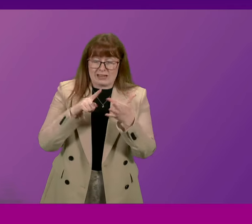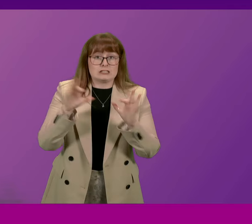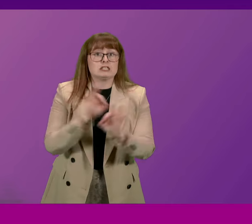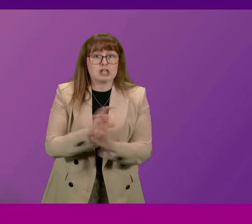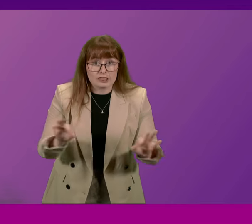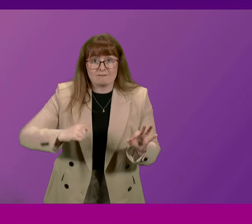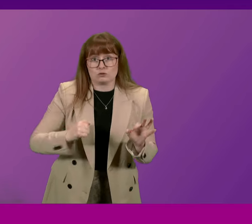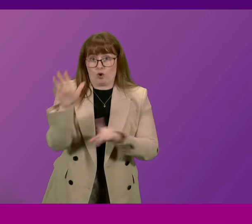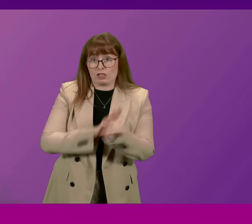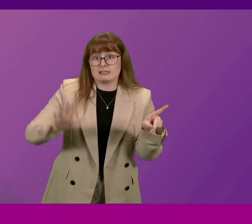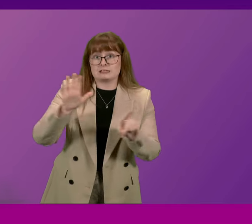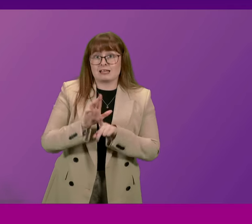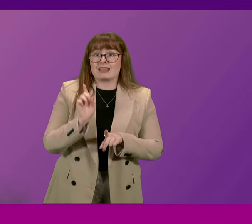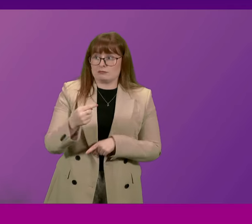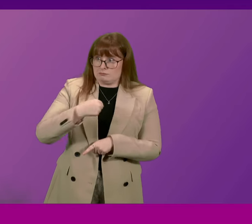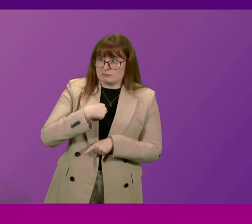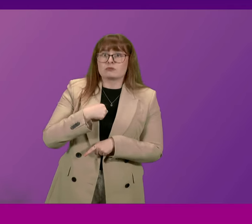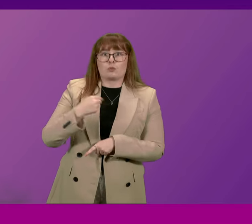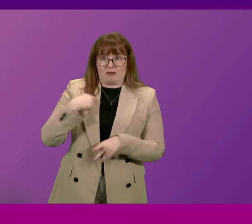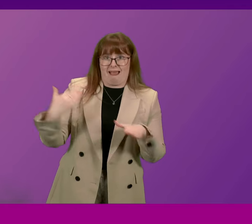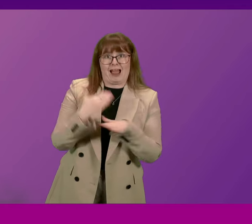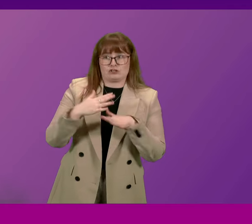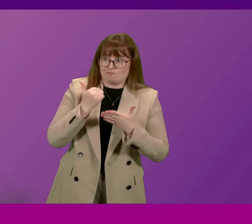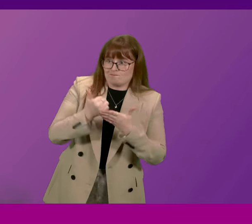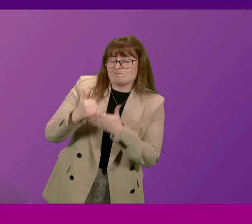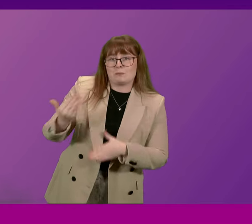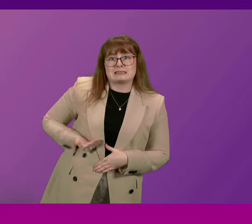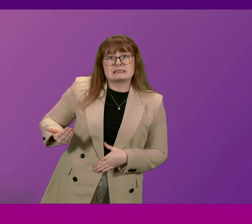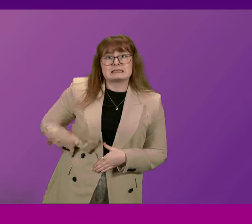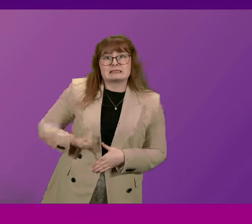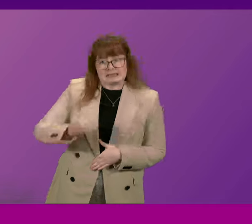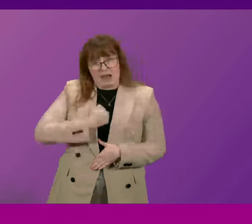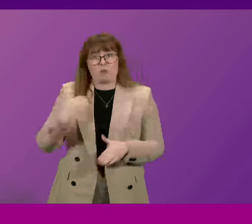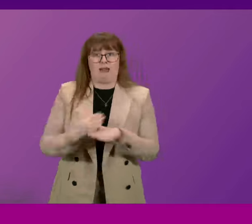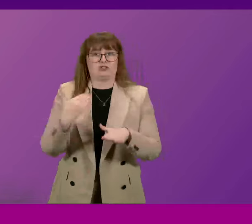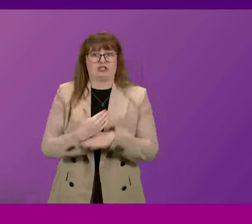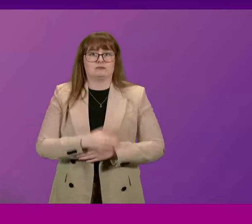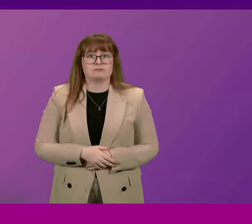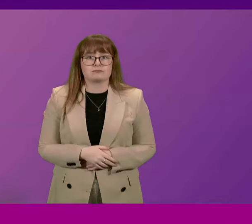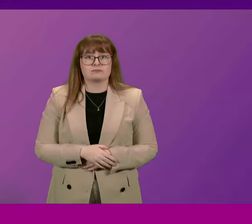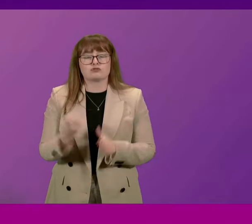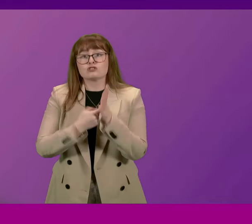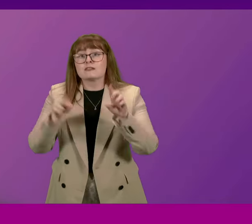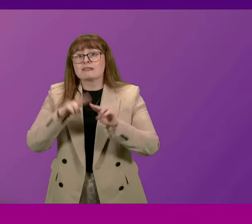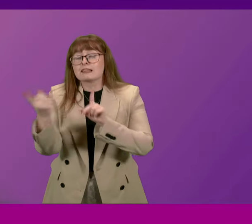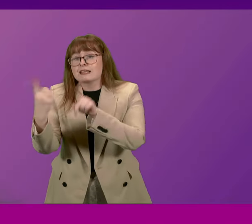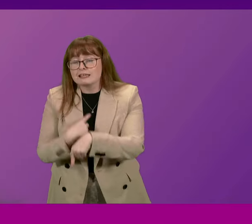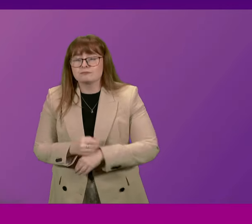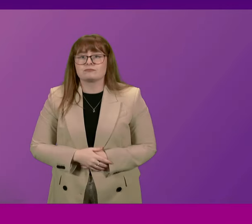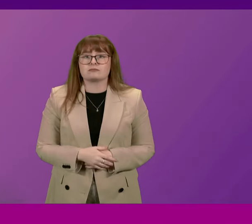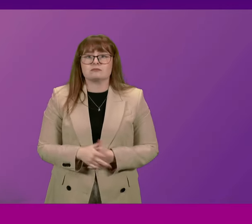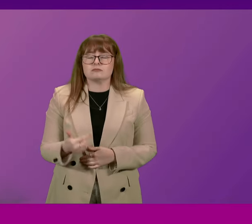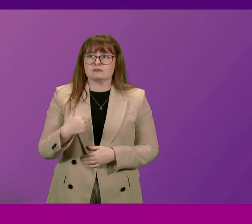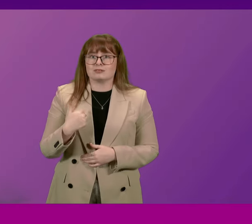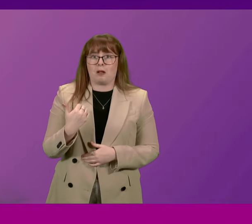in Scotland. That's where we take our action to support the sector in Scotland. Russell Finlay. I apologise